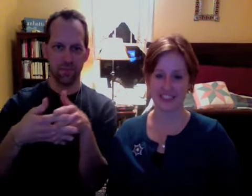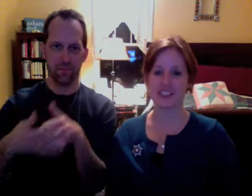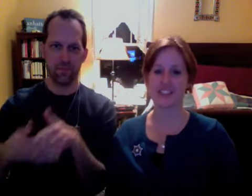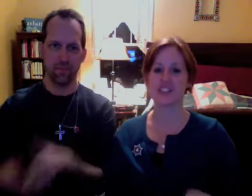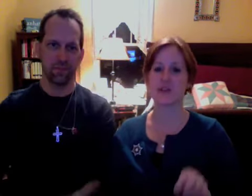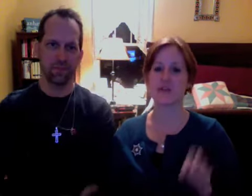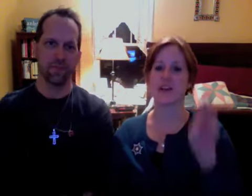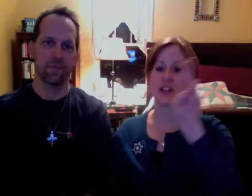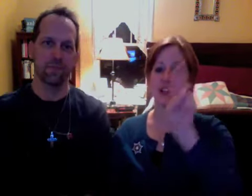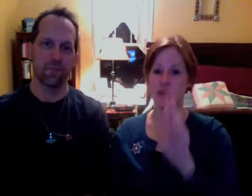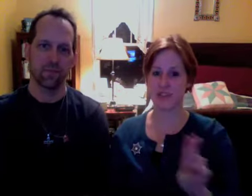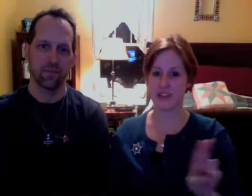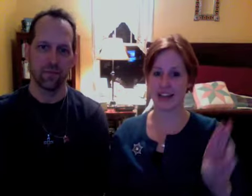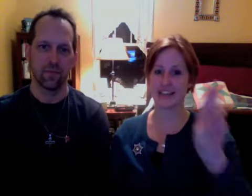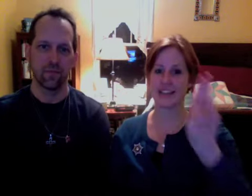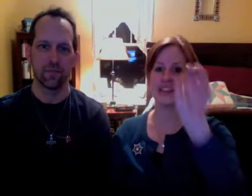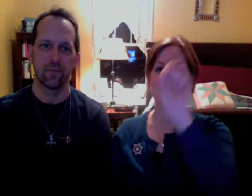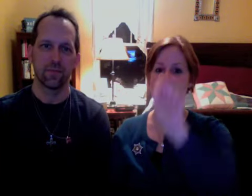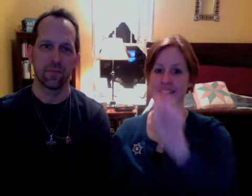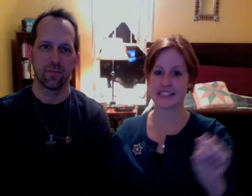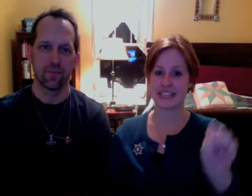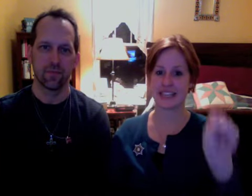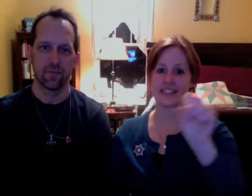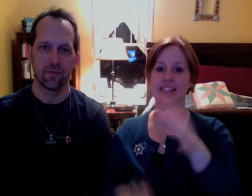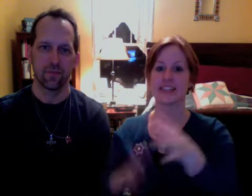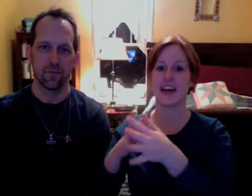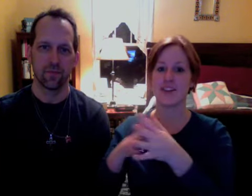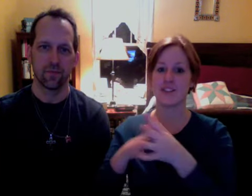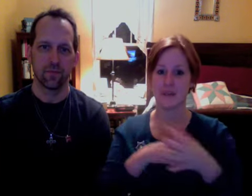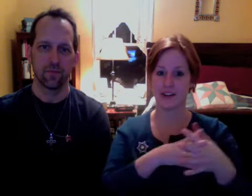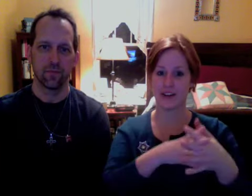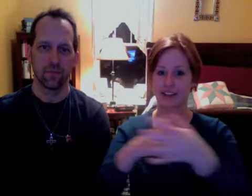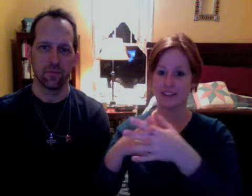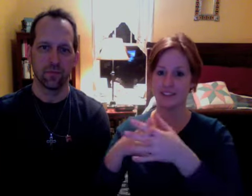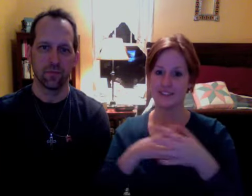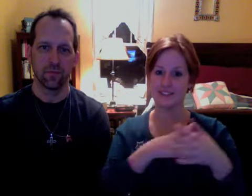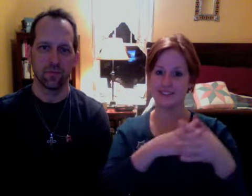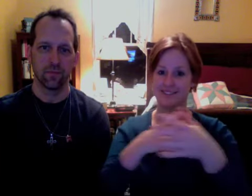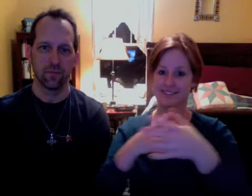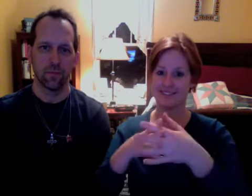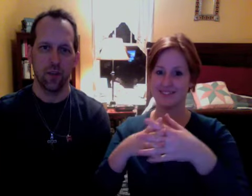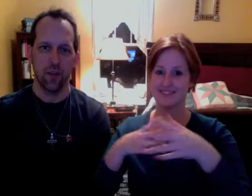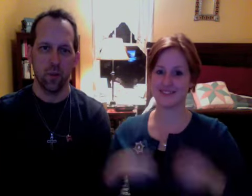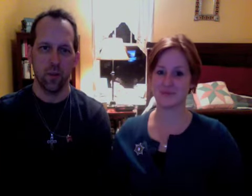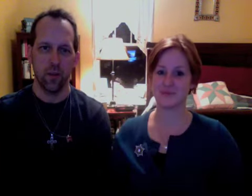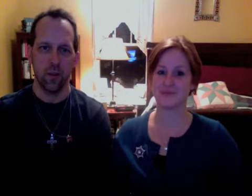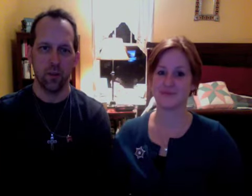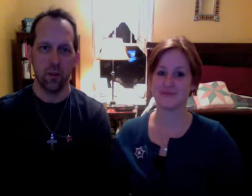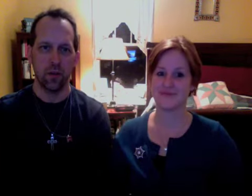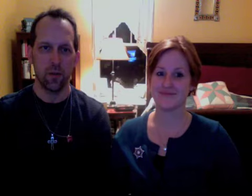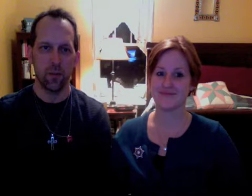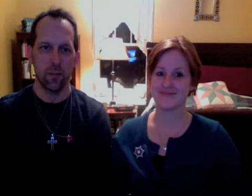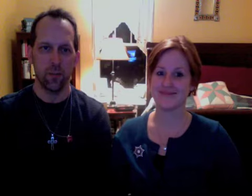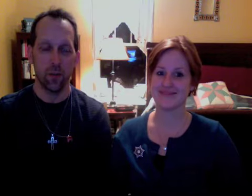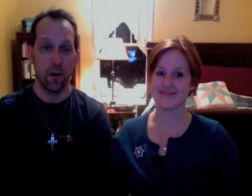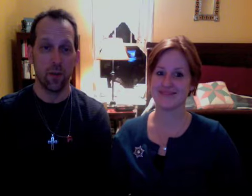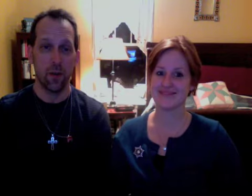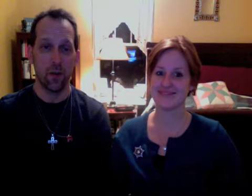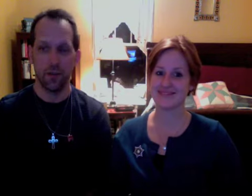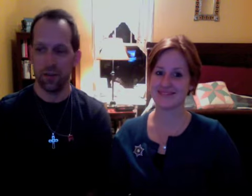So United States of America. We'd like to welcome Barack Obama as our